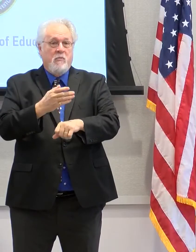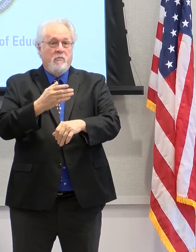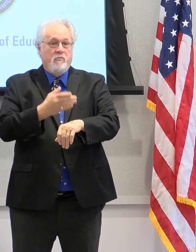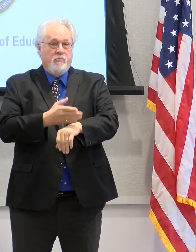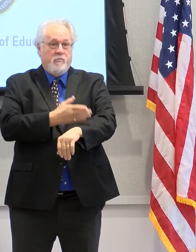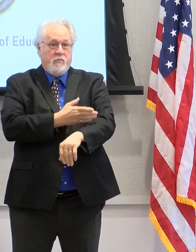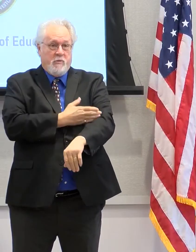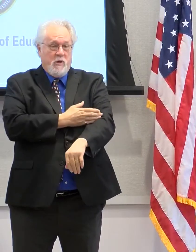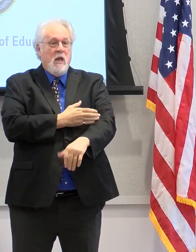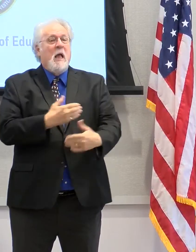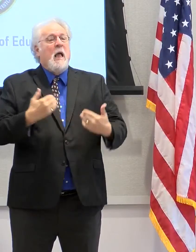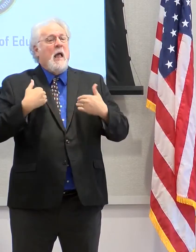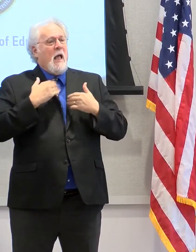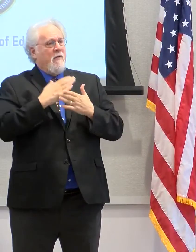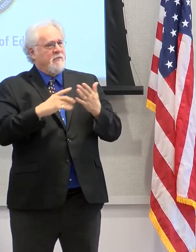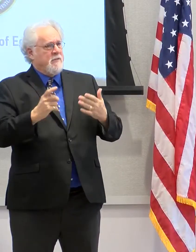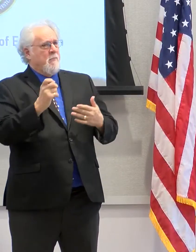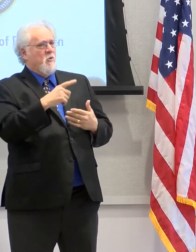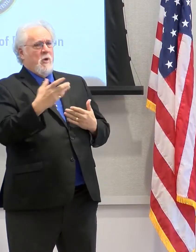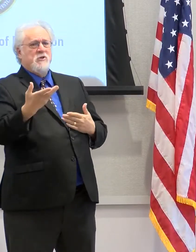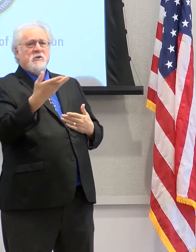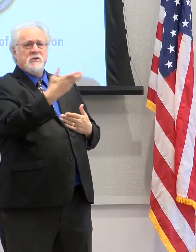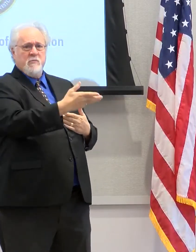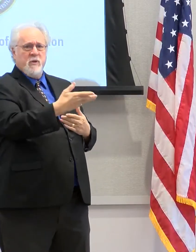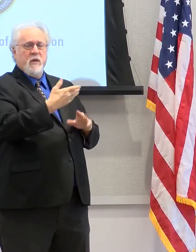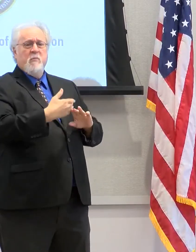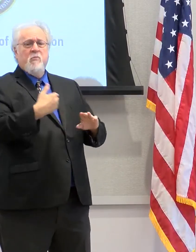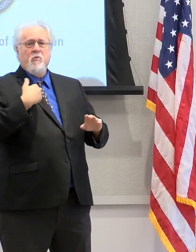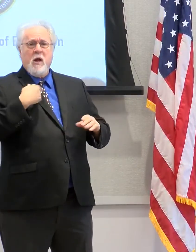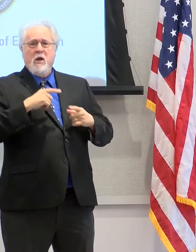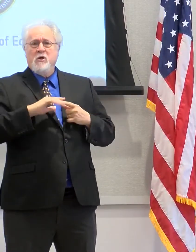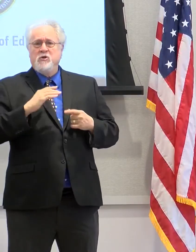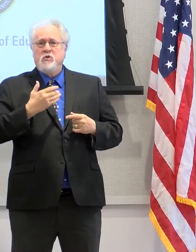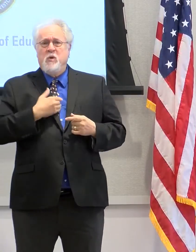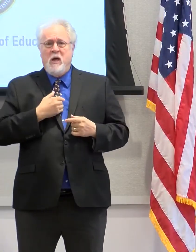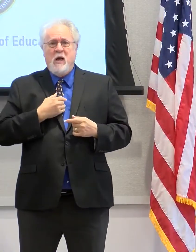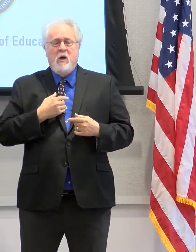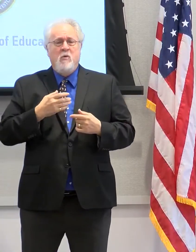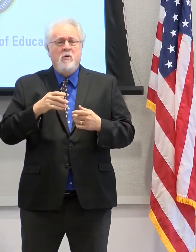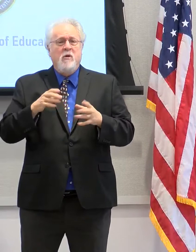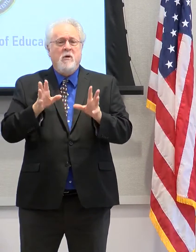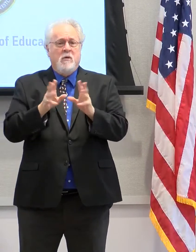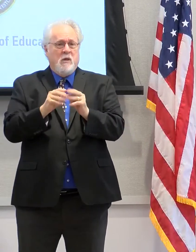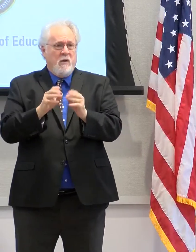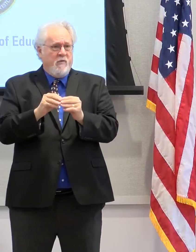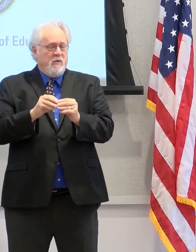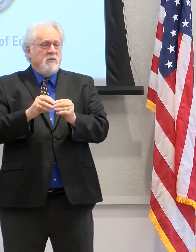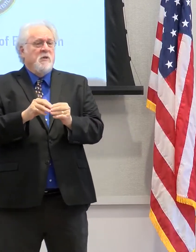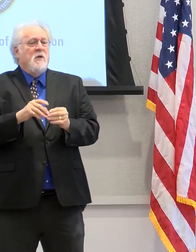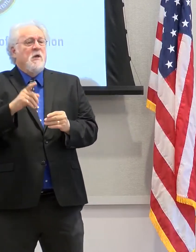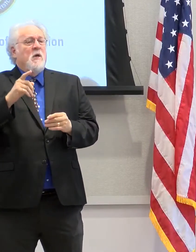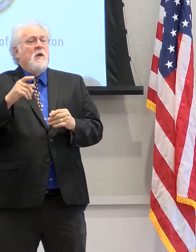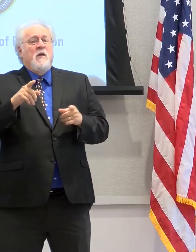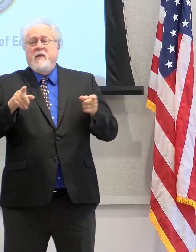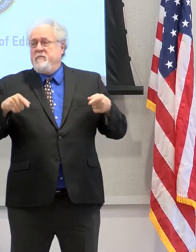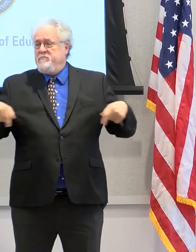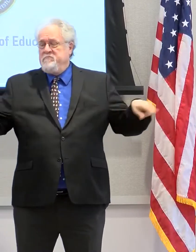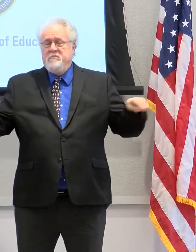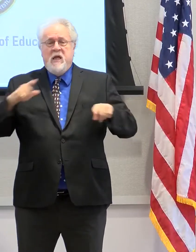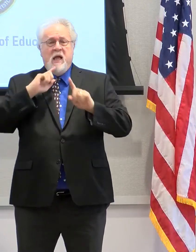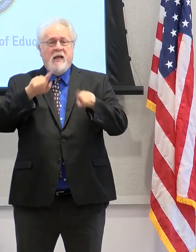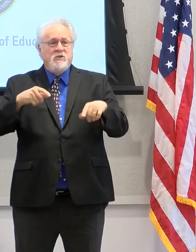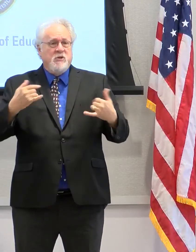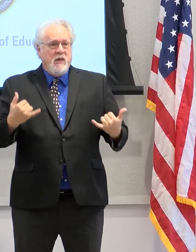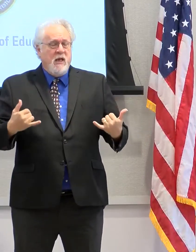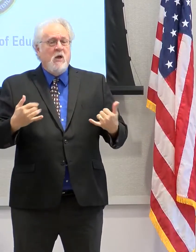time, we do have some questions that have been submitted prior to our press conference for our partners that our leaders can take at